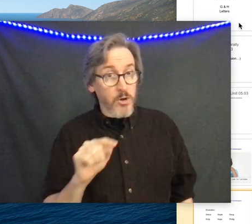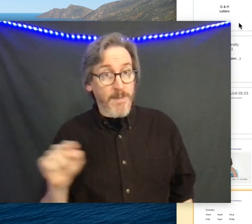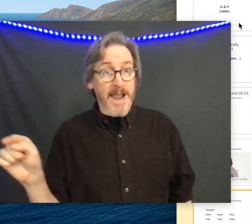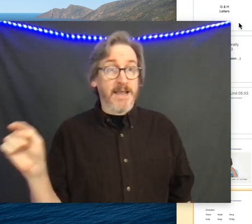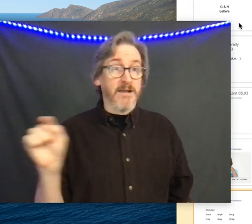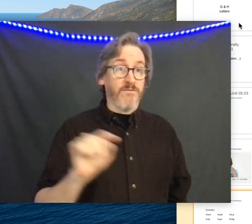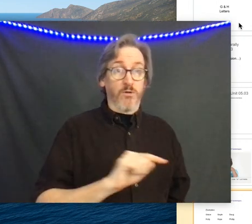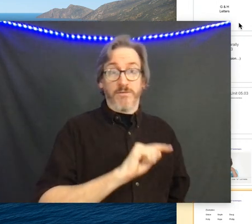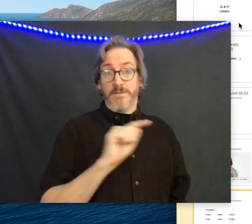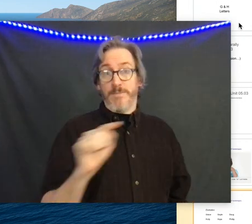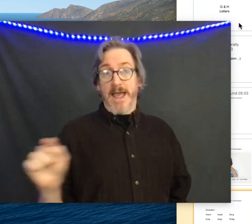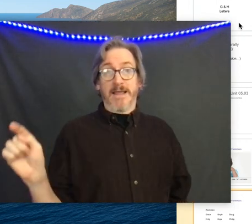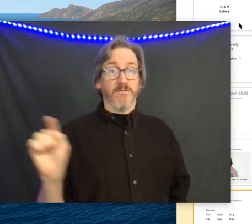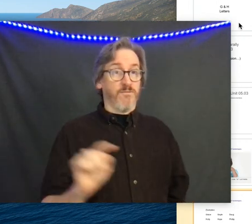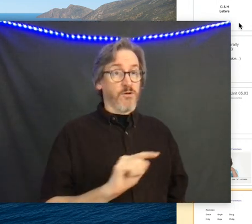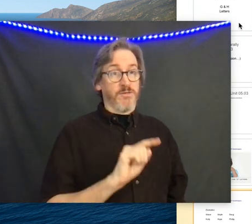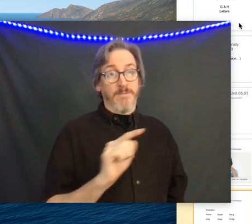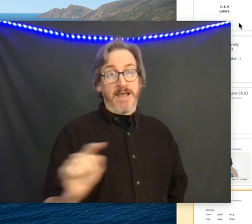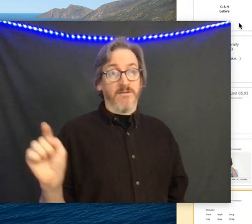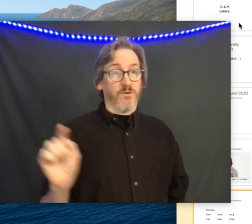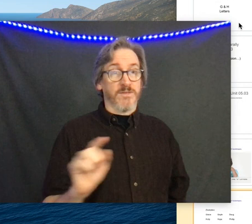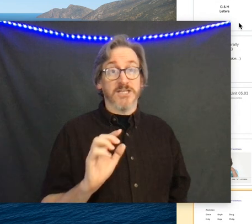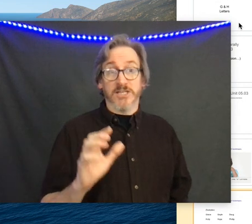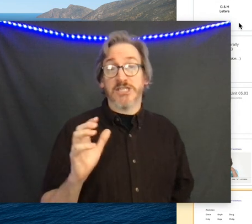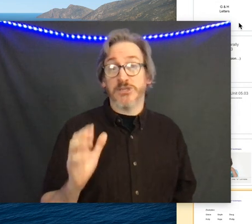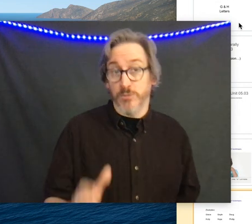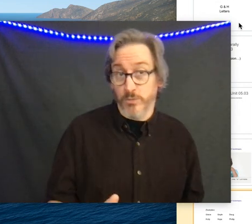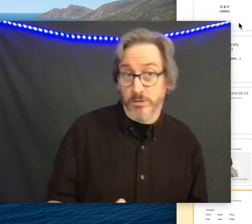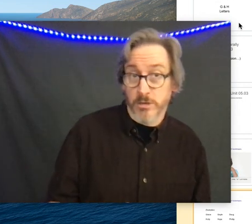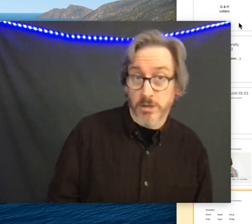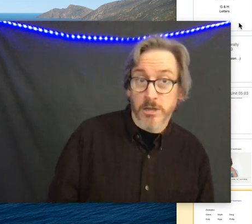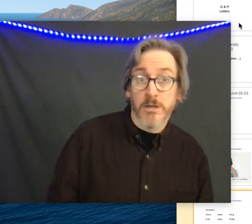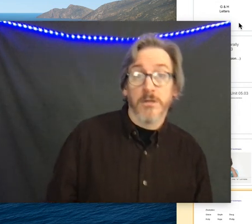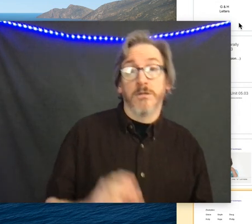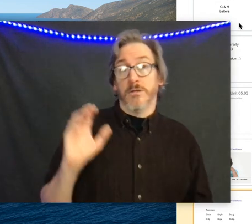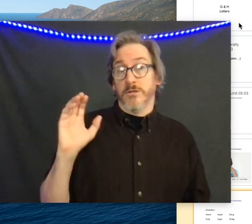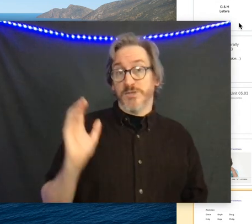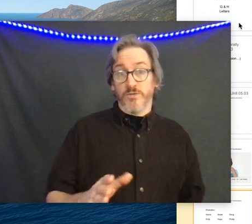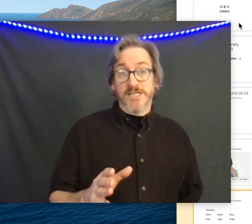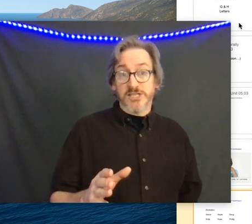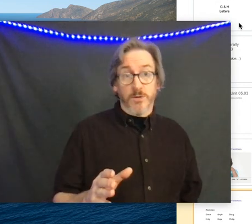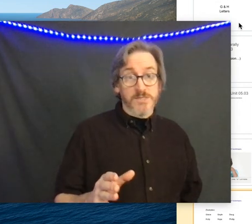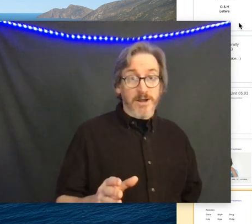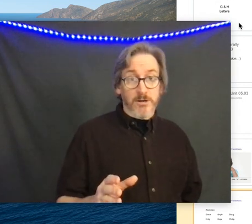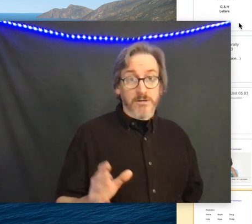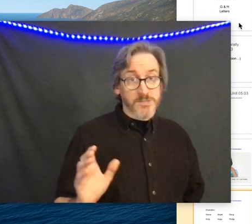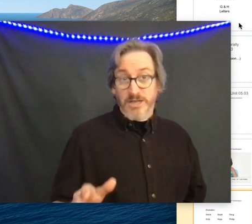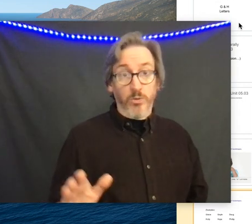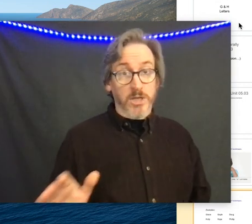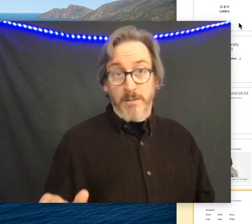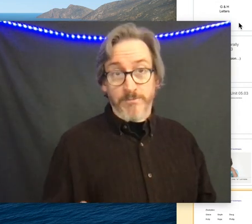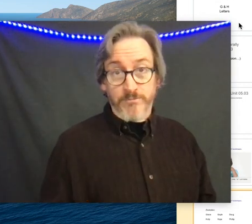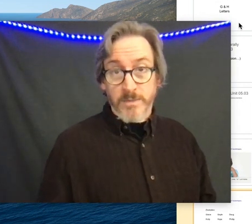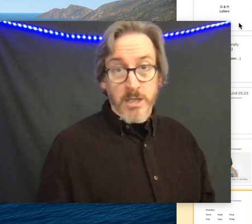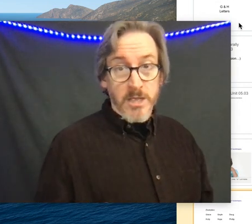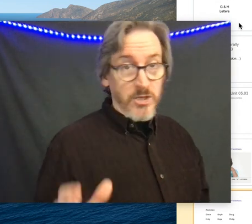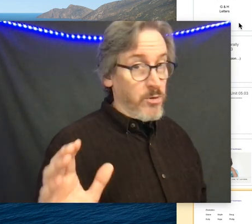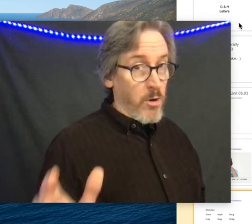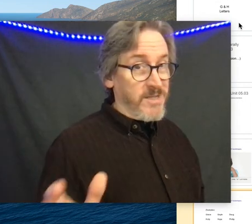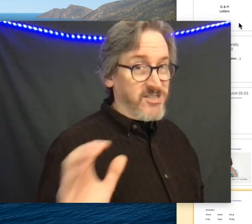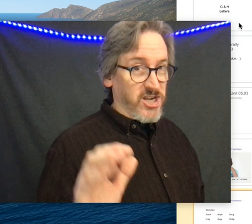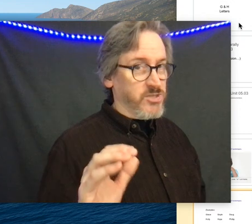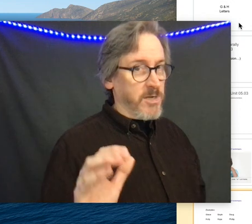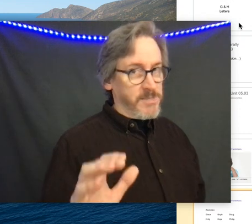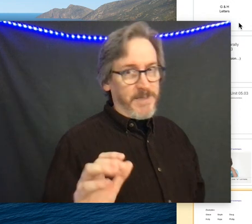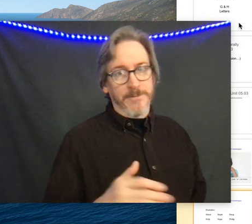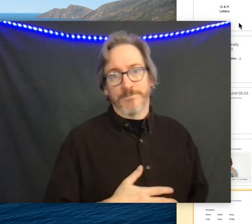other go back and forth and back and forth and back and forth until it's smooth smoothness is always better speed will come you